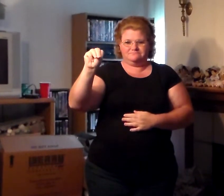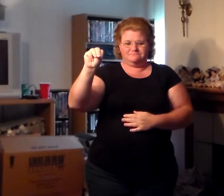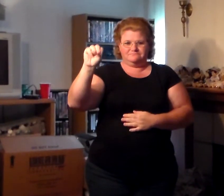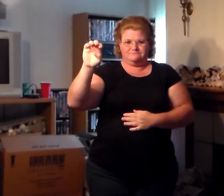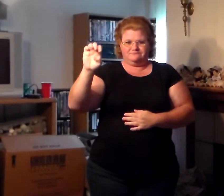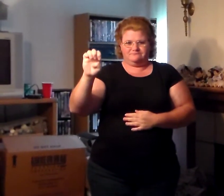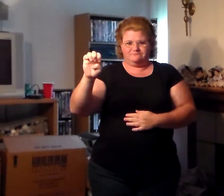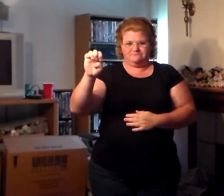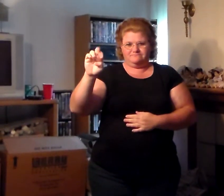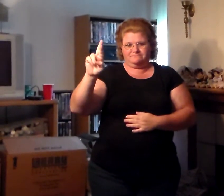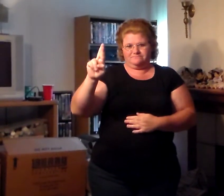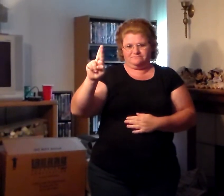Jump.